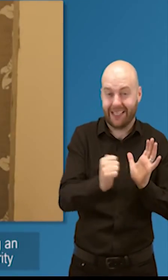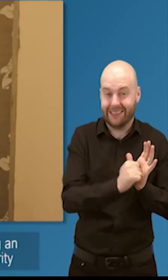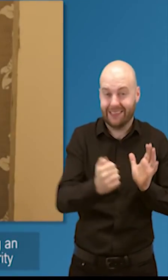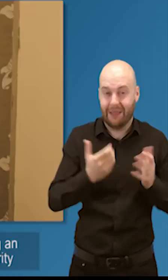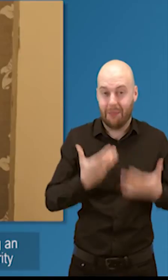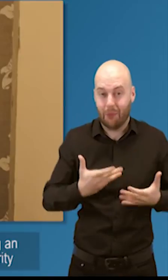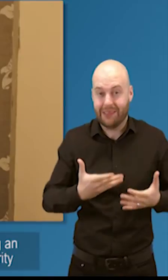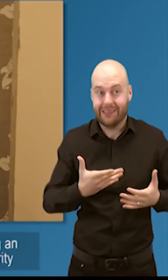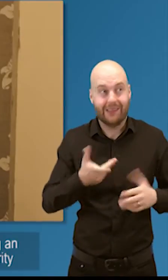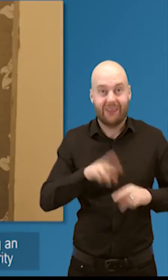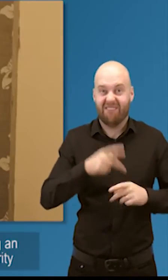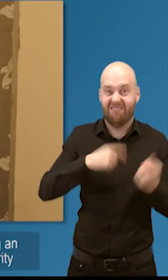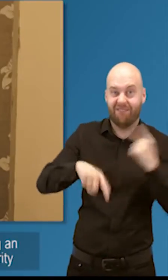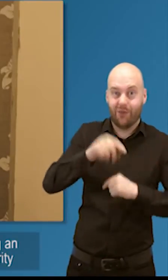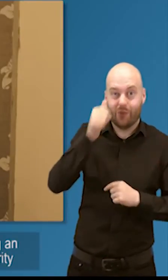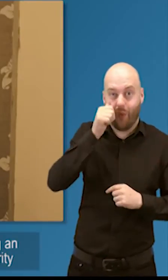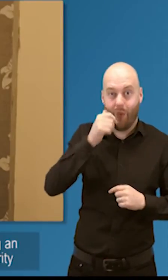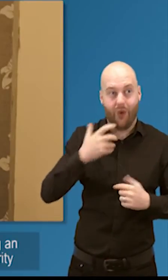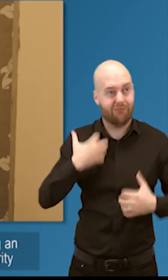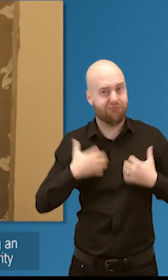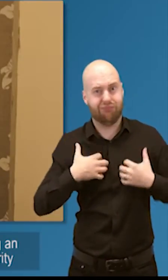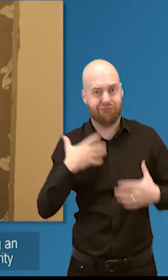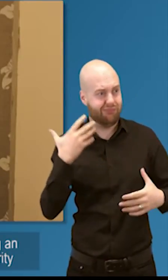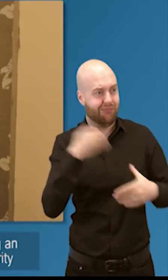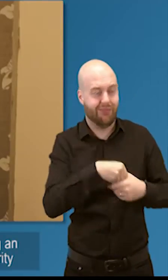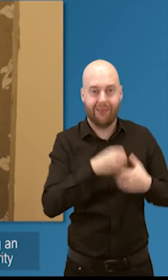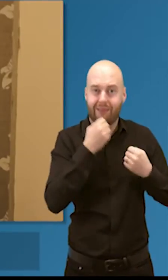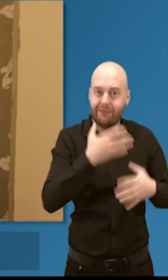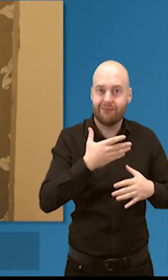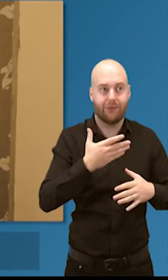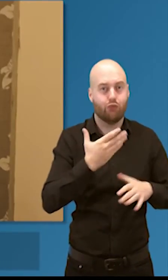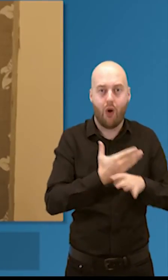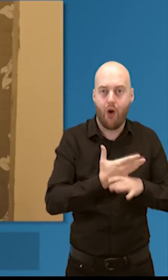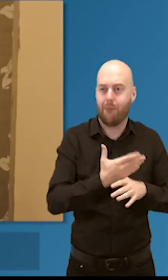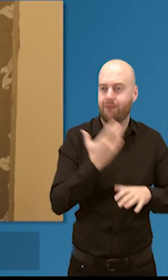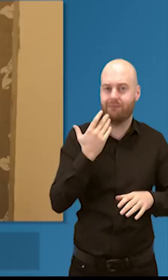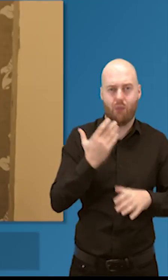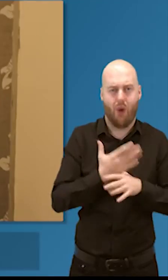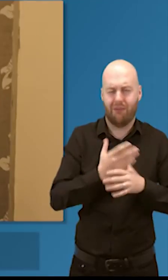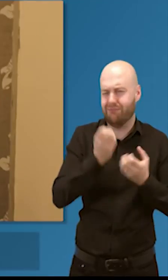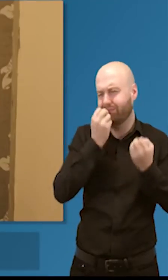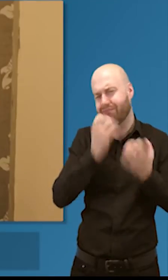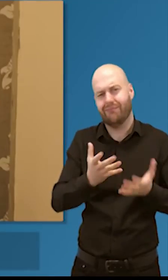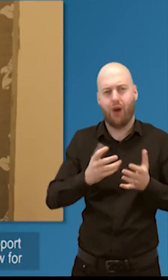incredible job, leading an incredible organisation and supporting the charity sector, then tell them to have a look.